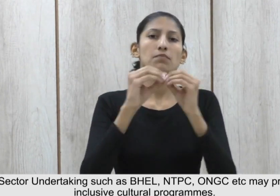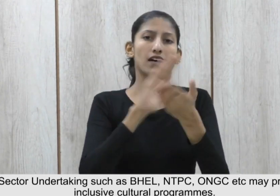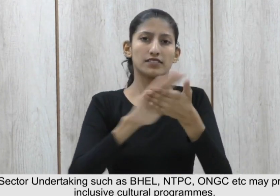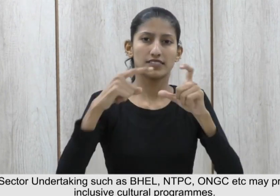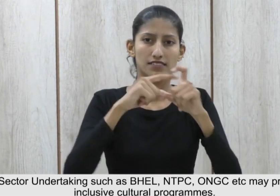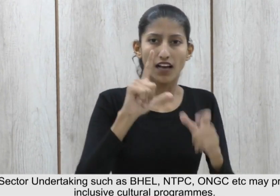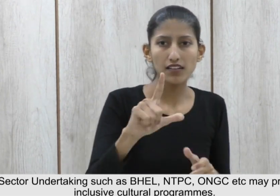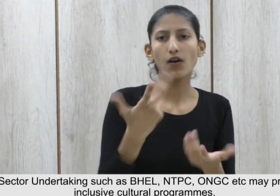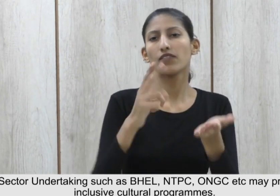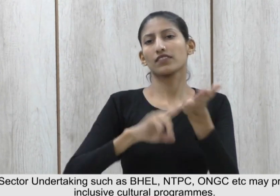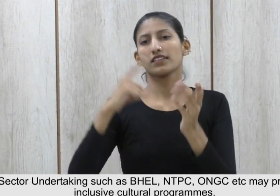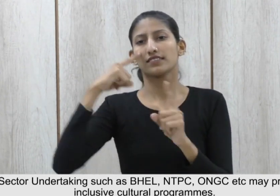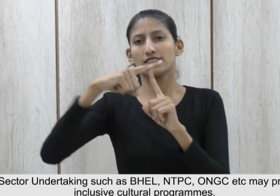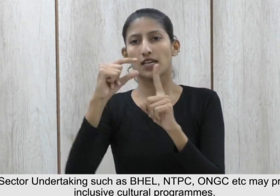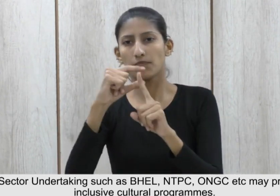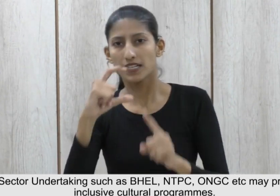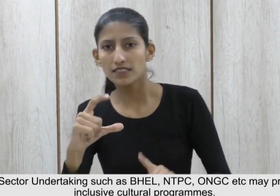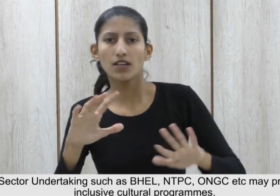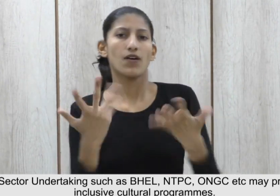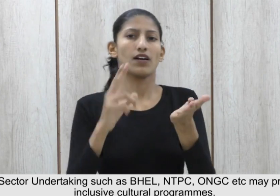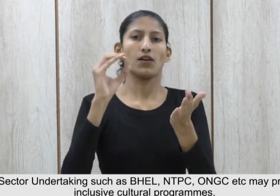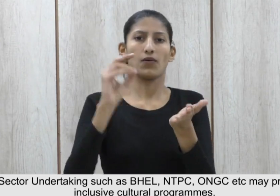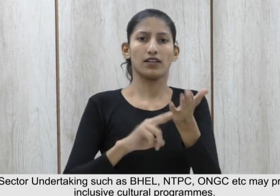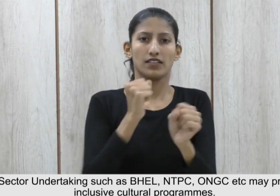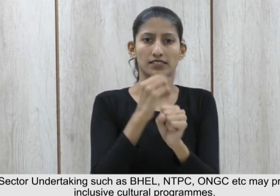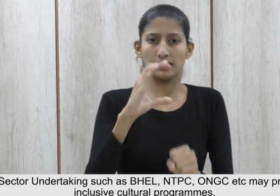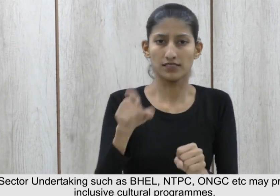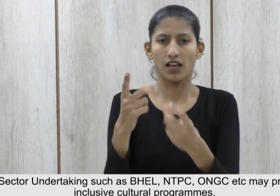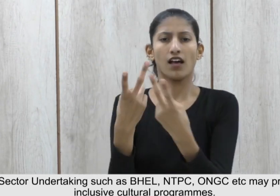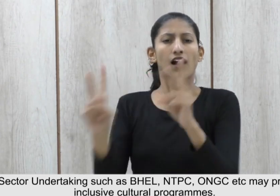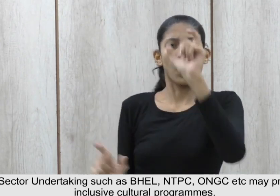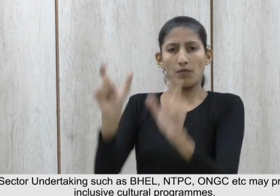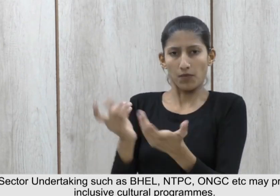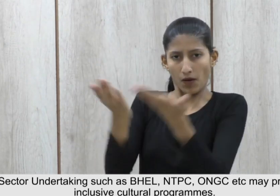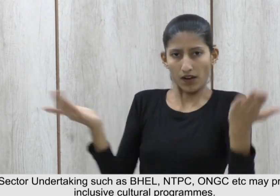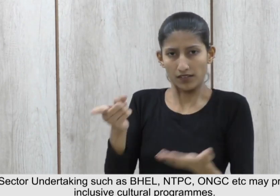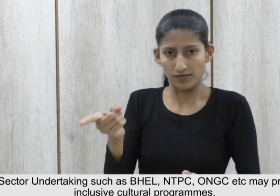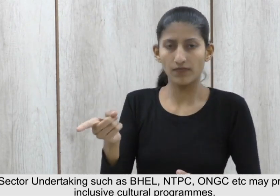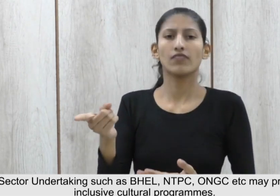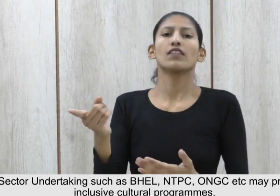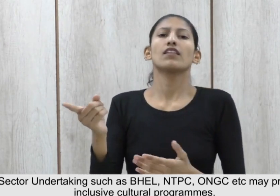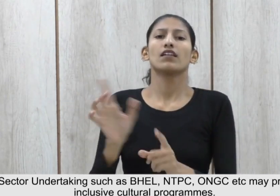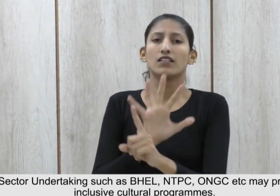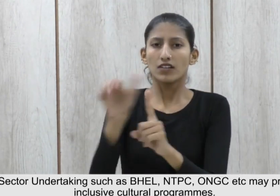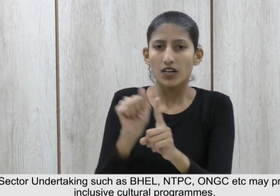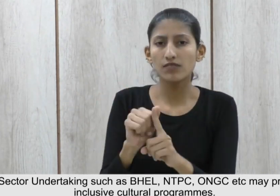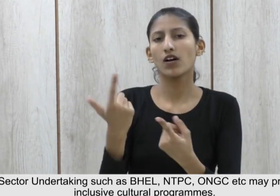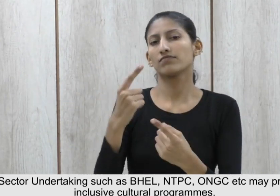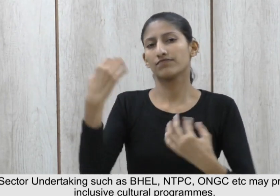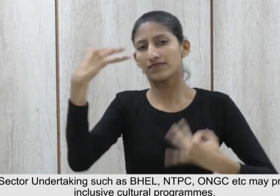BHEL, NTPC, 15 ONGC etc. may promote disability inclusive